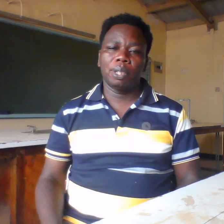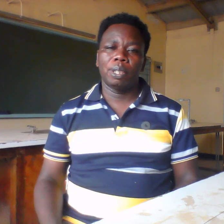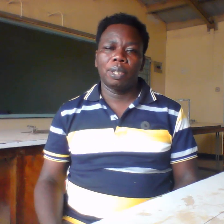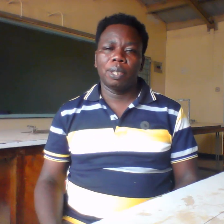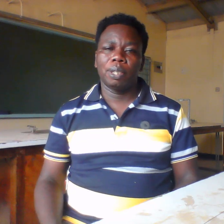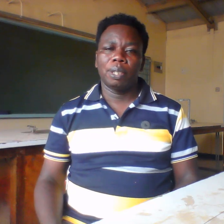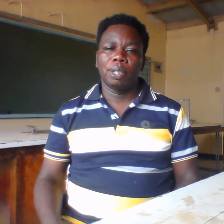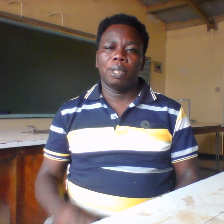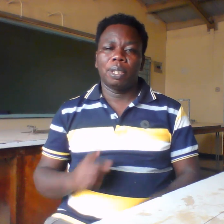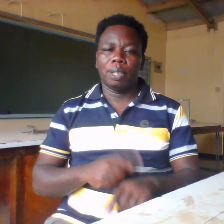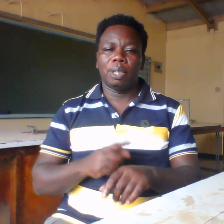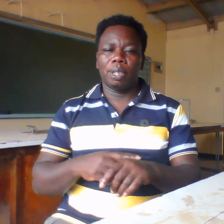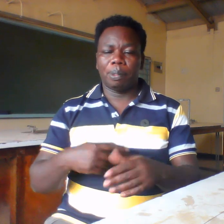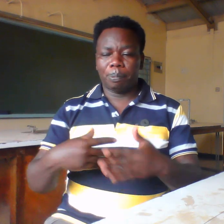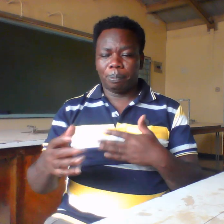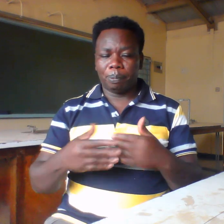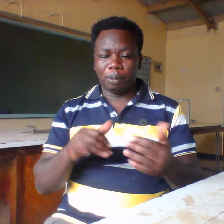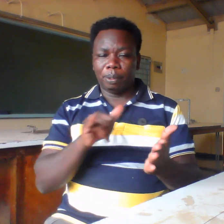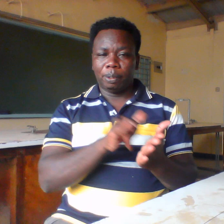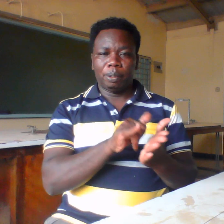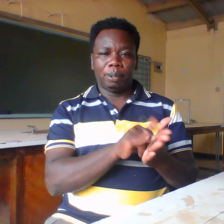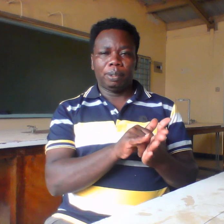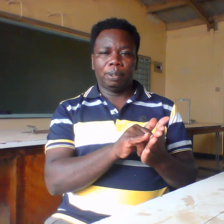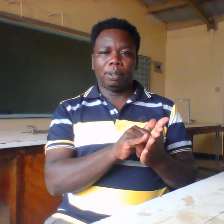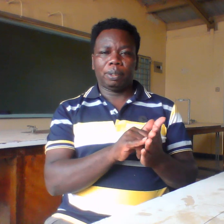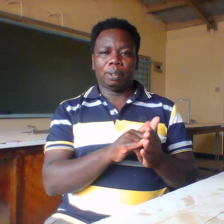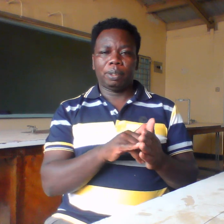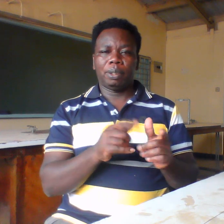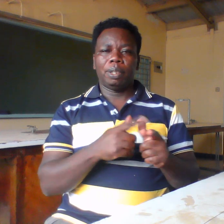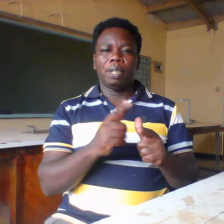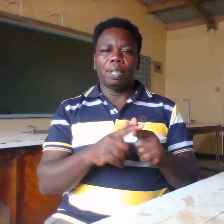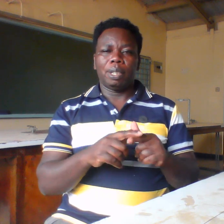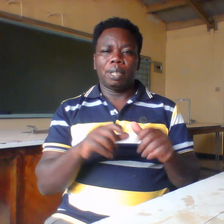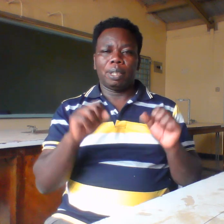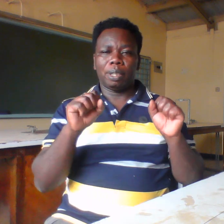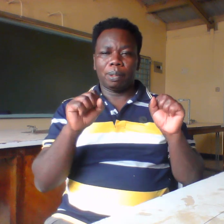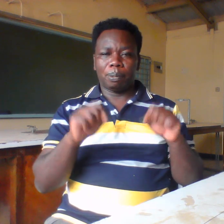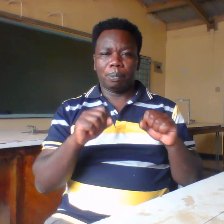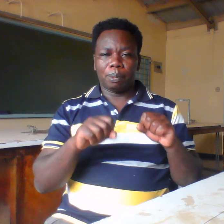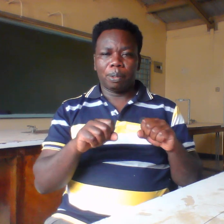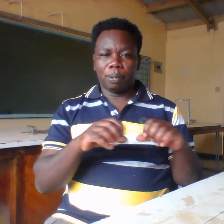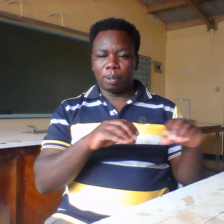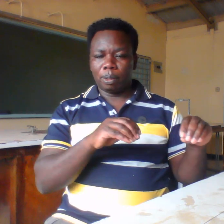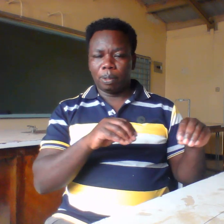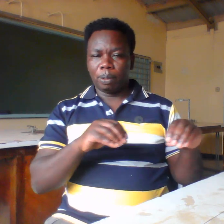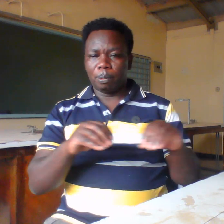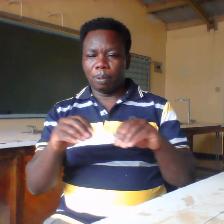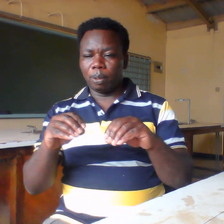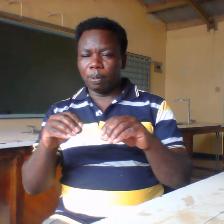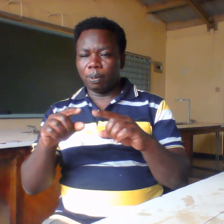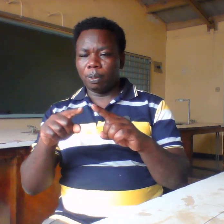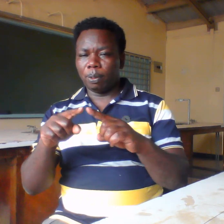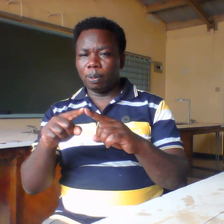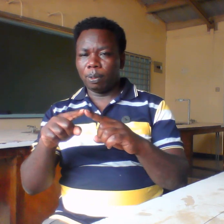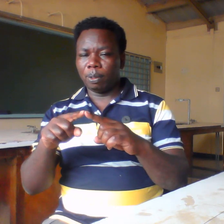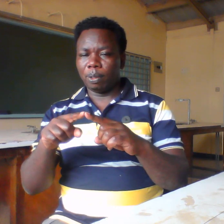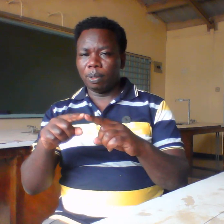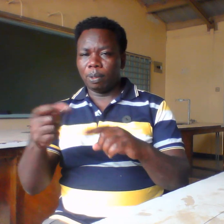when we do that, then we can go to the month. You know what I have done? 5,